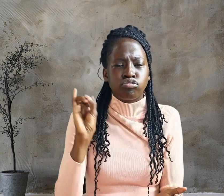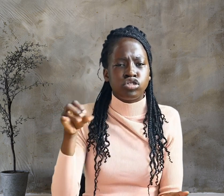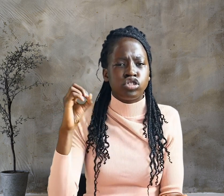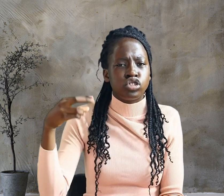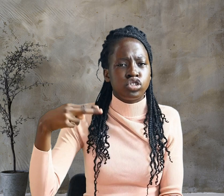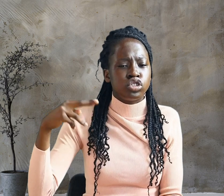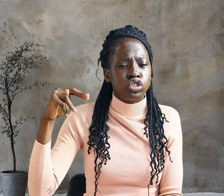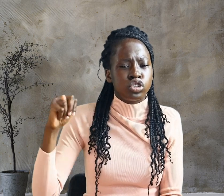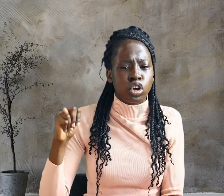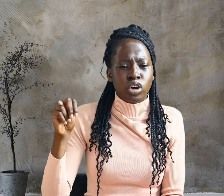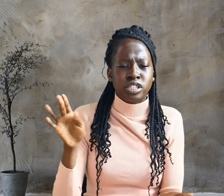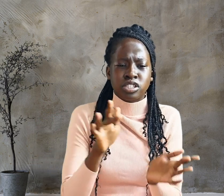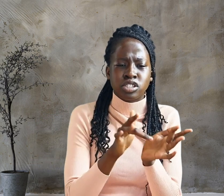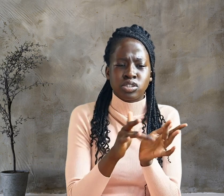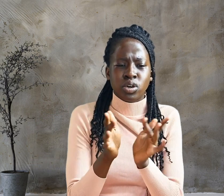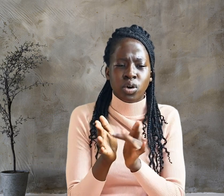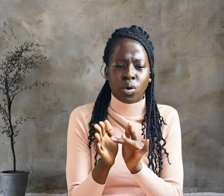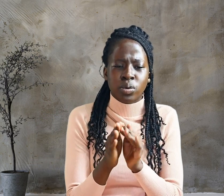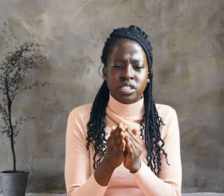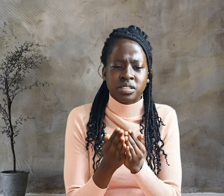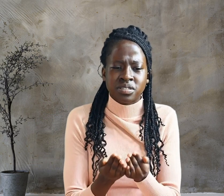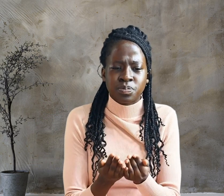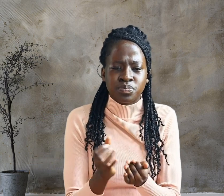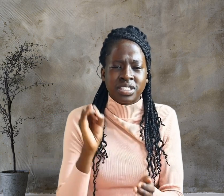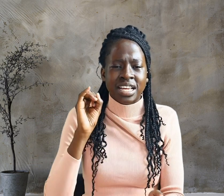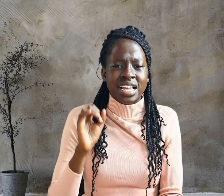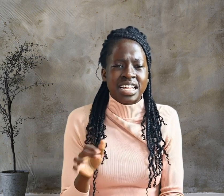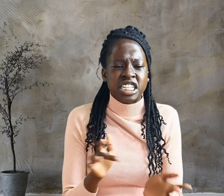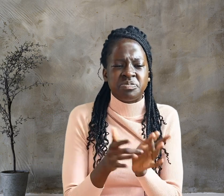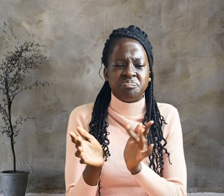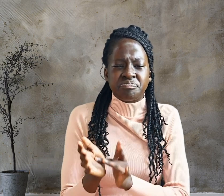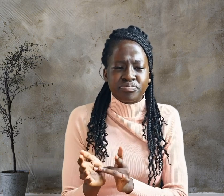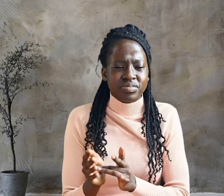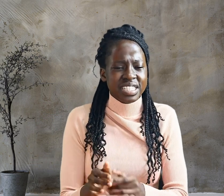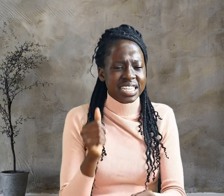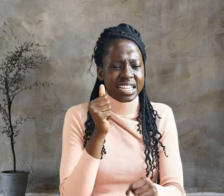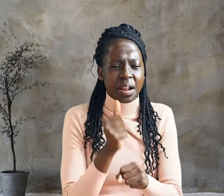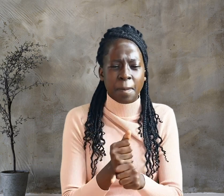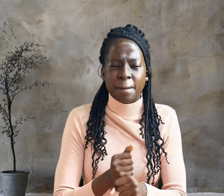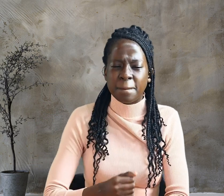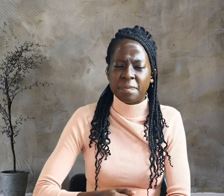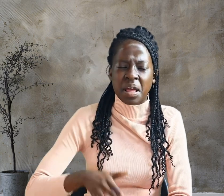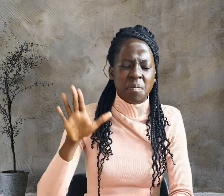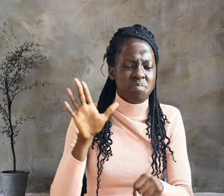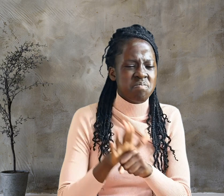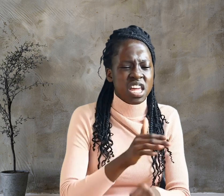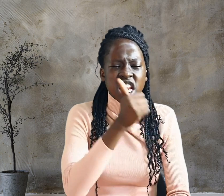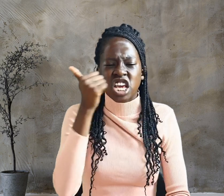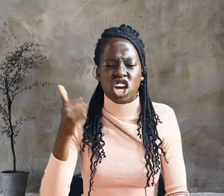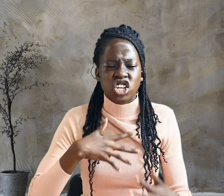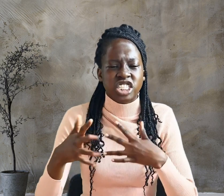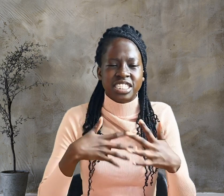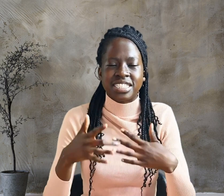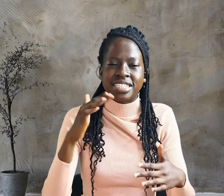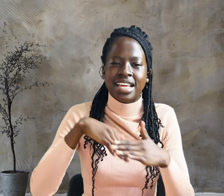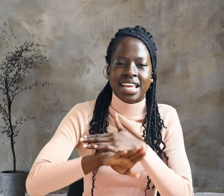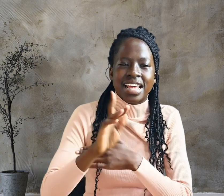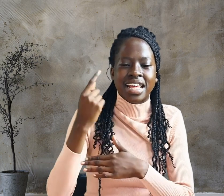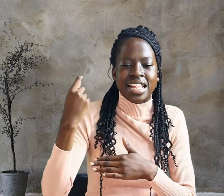performed many other signs in the presence of his disciples, Which are not recorded in this